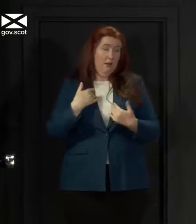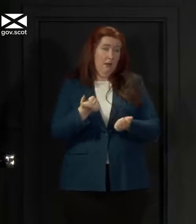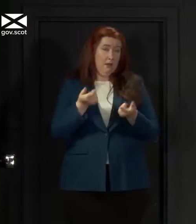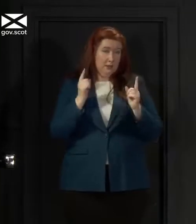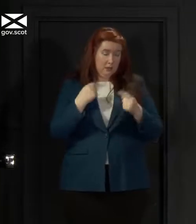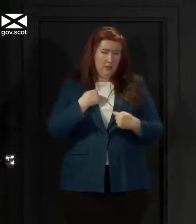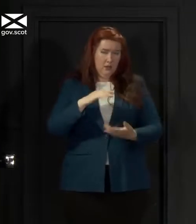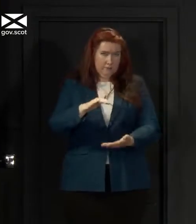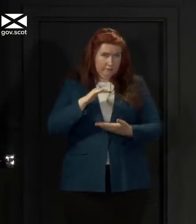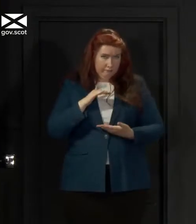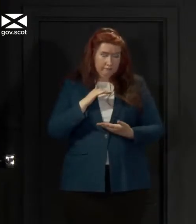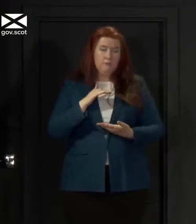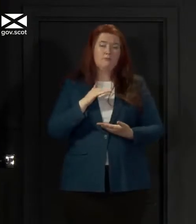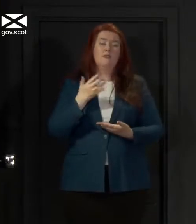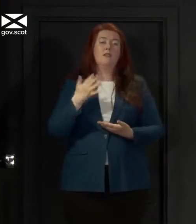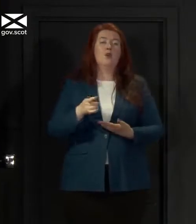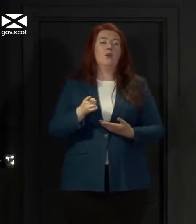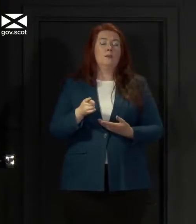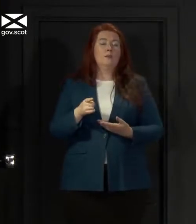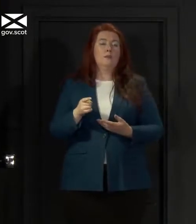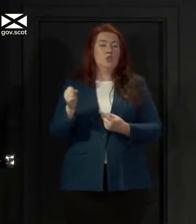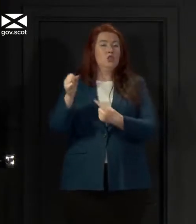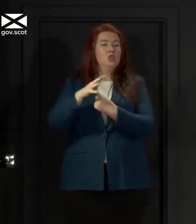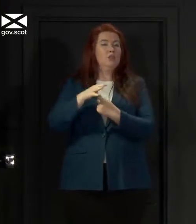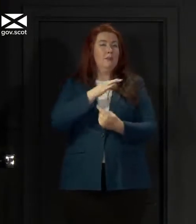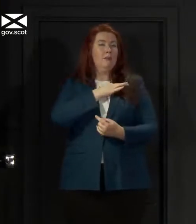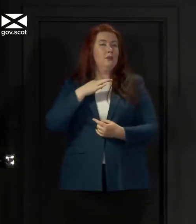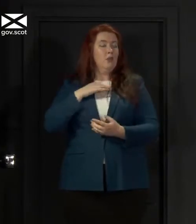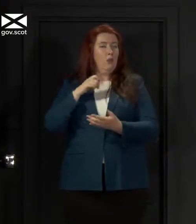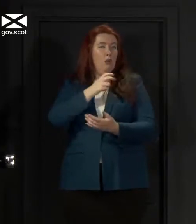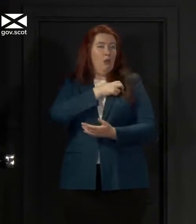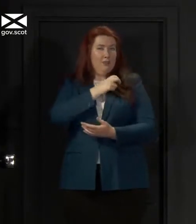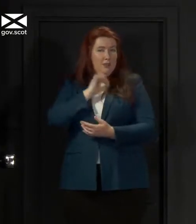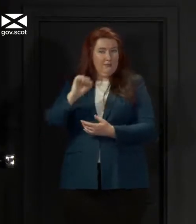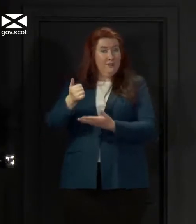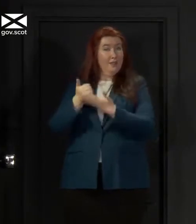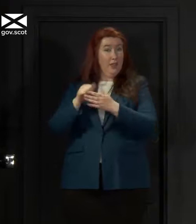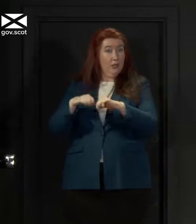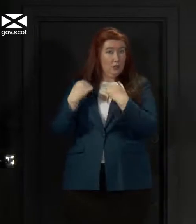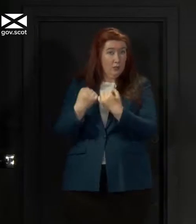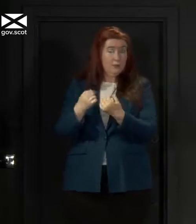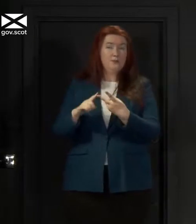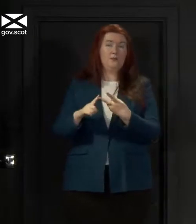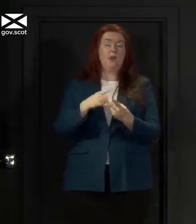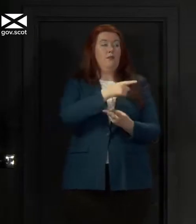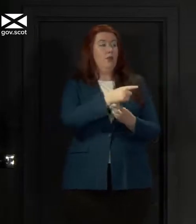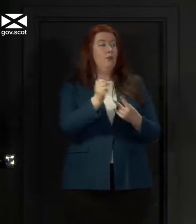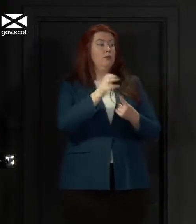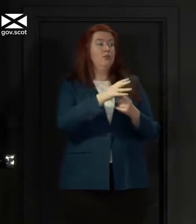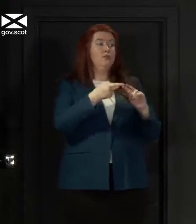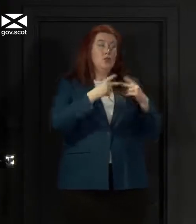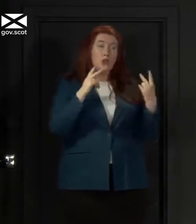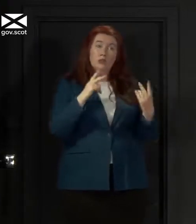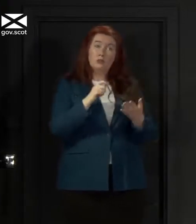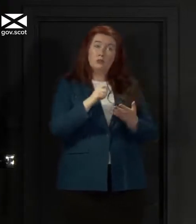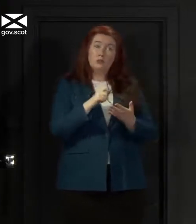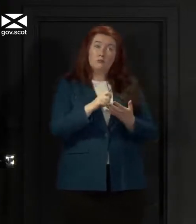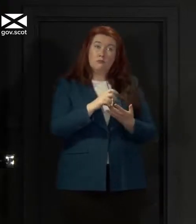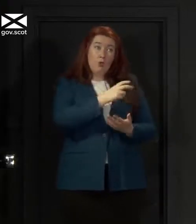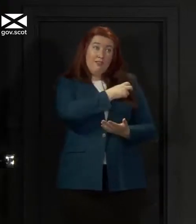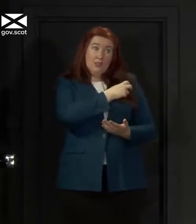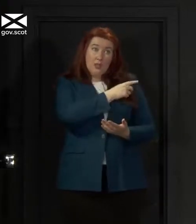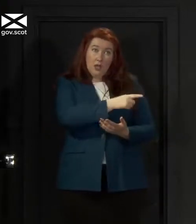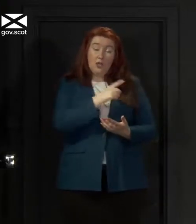from the chief medical officer's advisory group, from our chief nursing officer, from national clinical